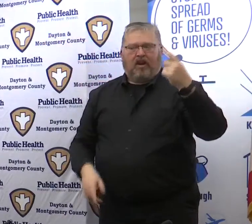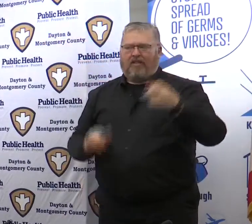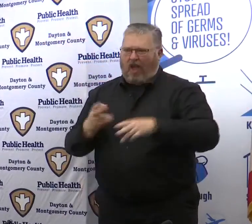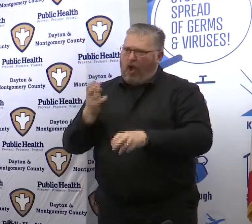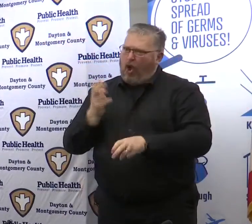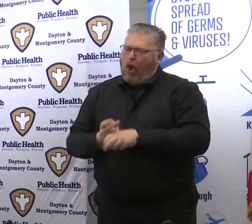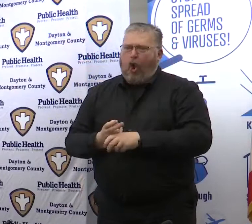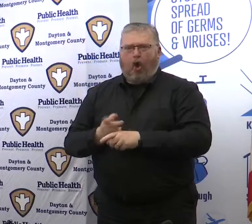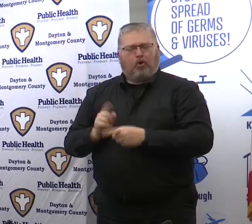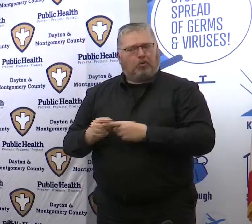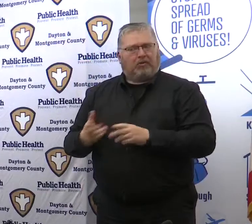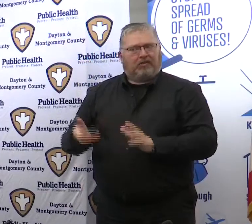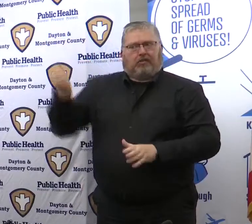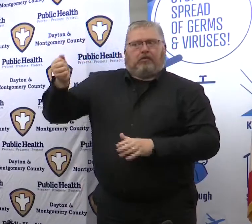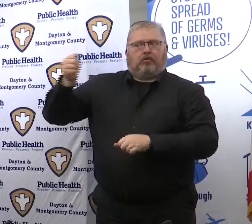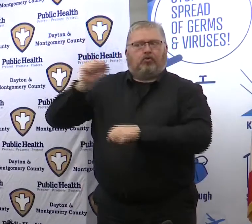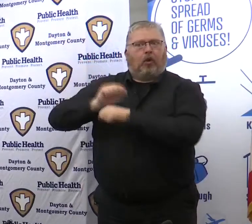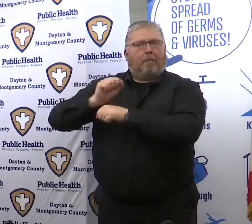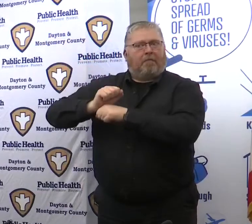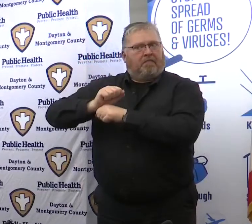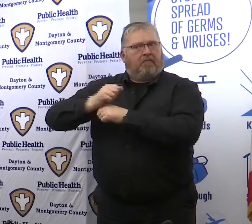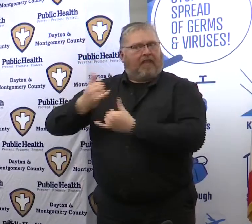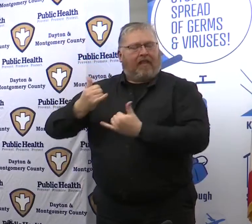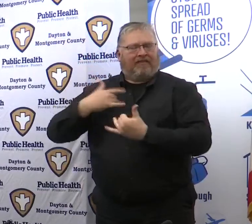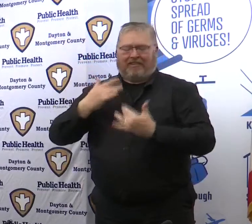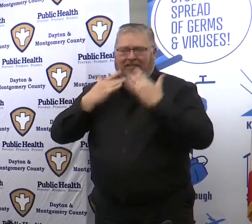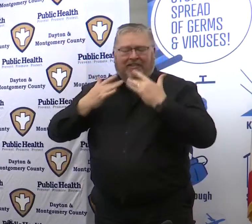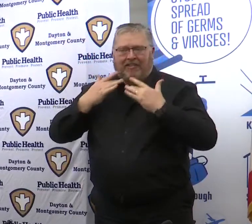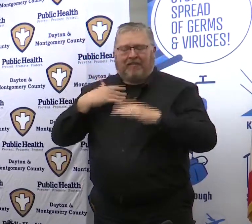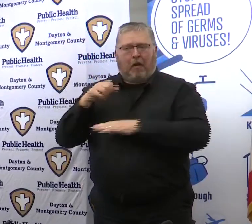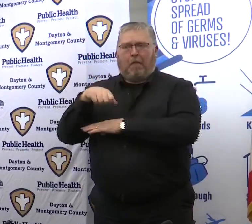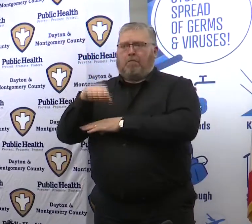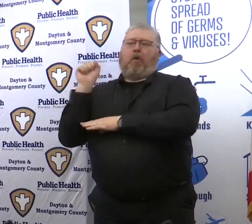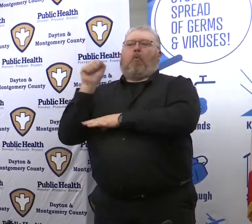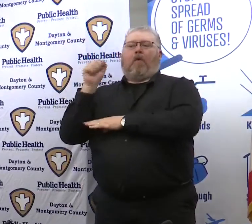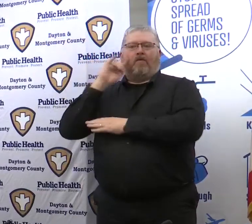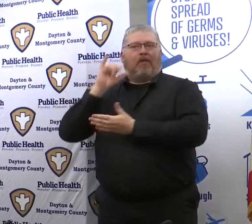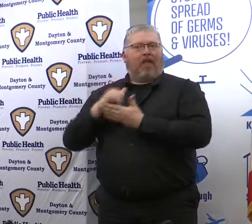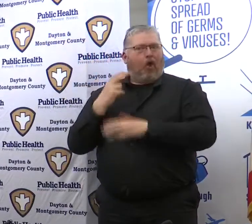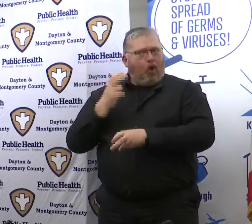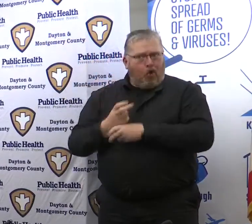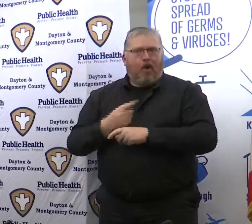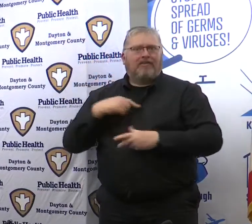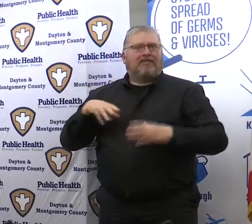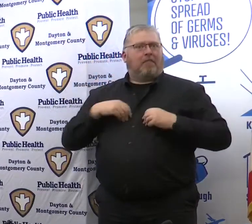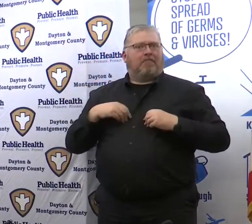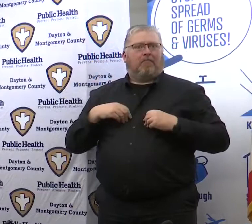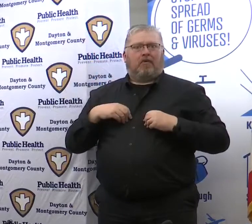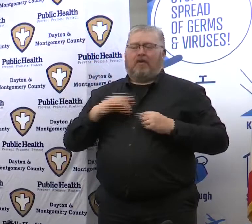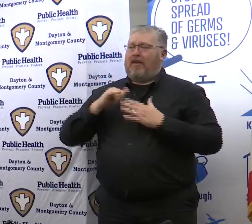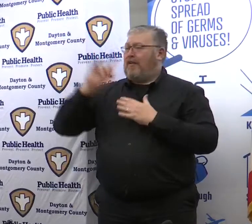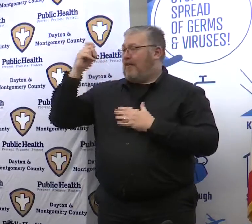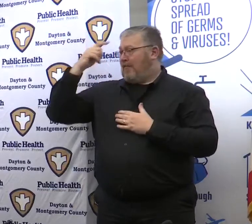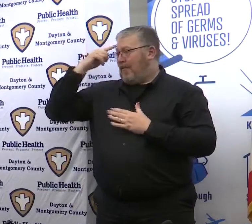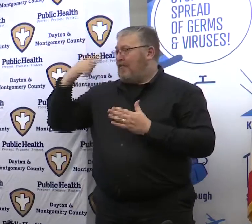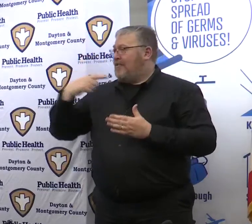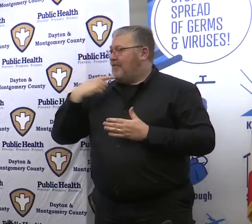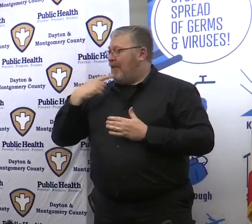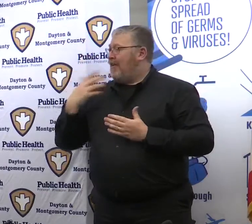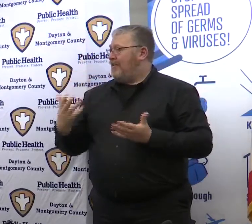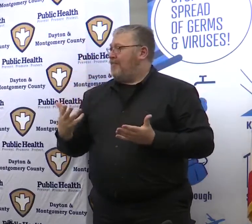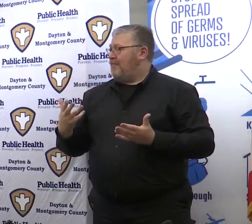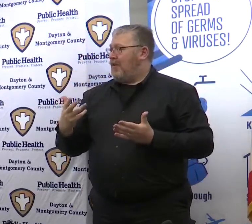a very painful process we're all going through. We have to do our best to get through that and as the governor says once we